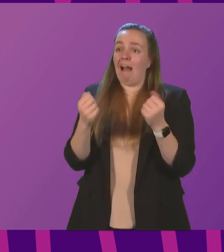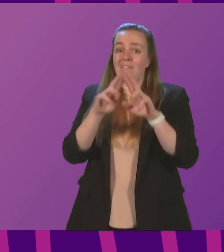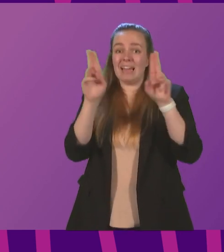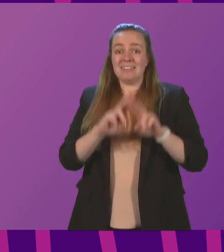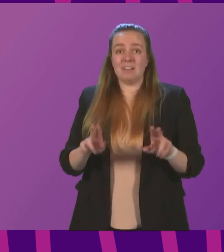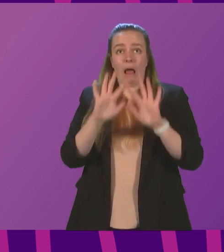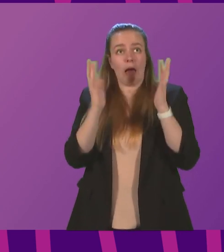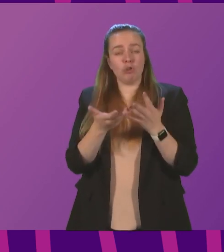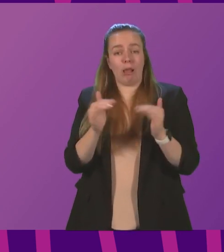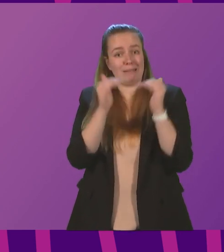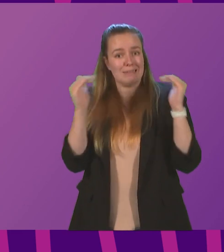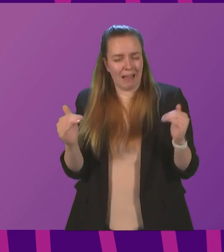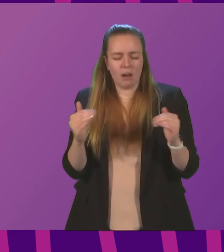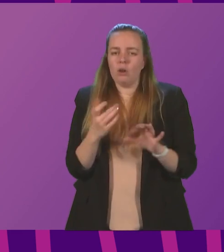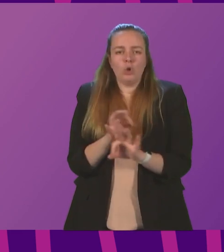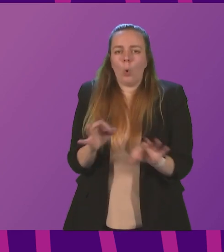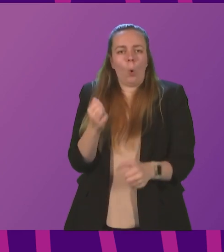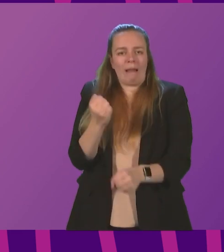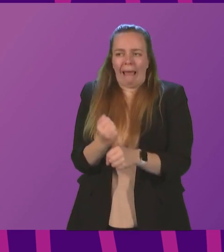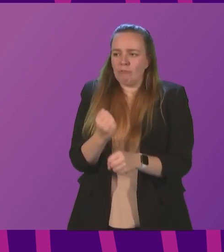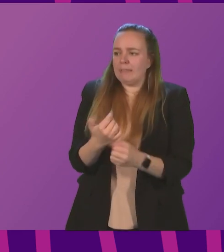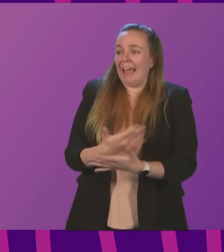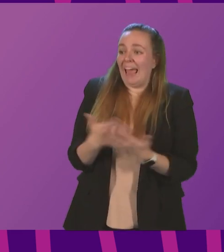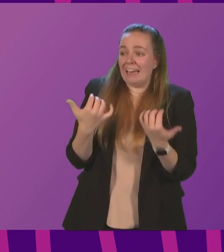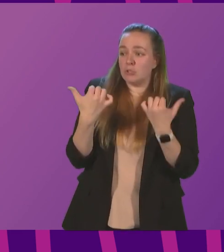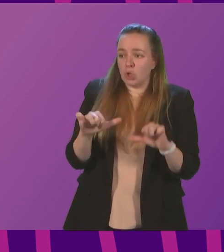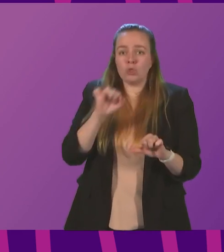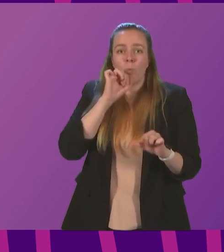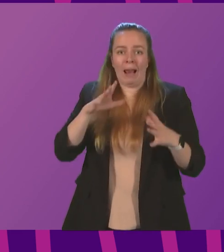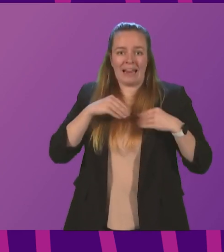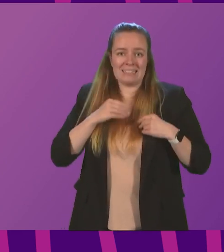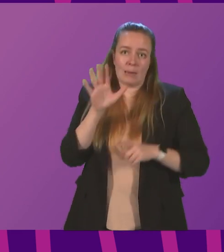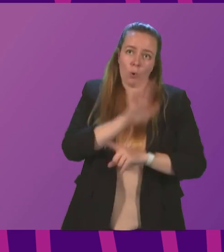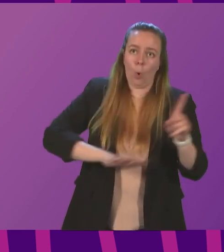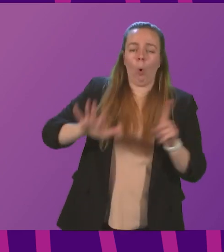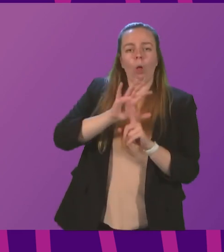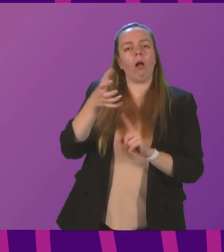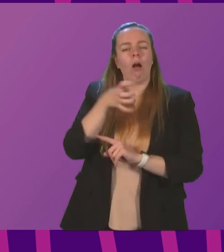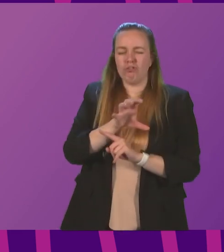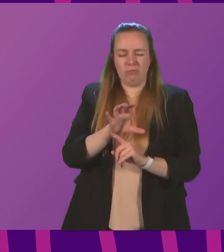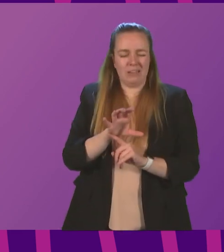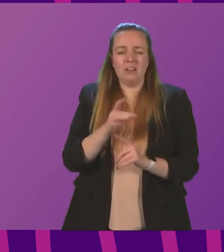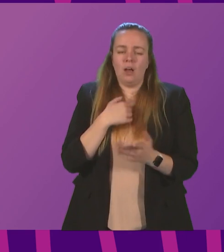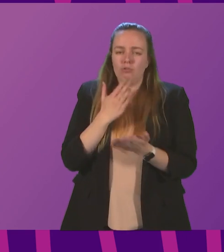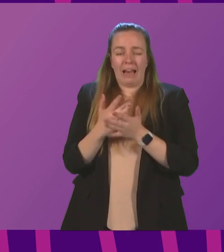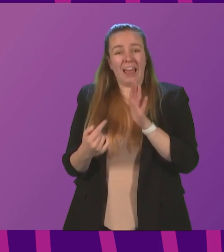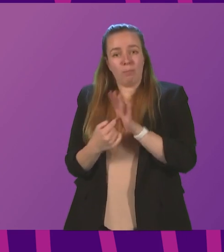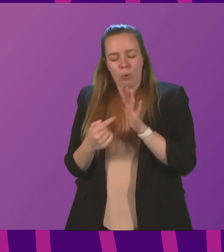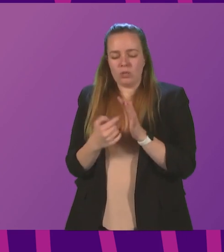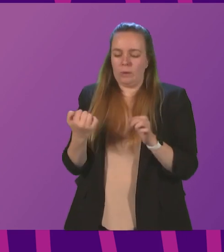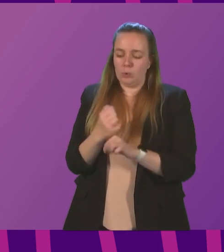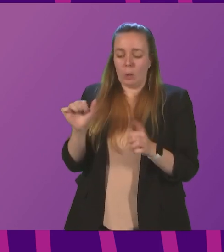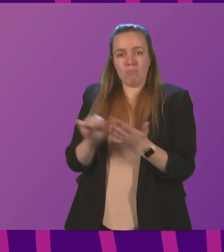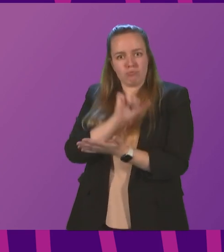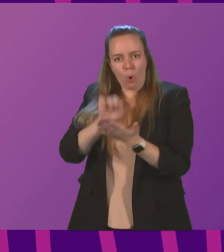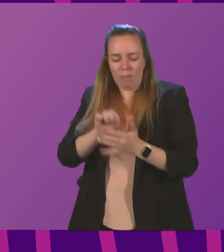there will be no guarantee that any solution will be accepted in all other countries. So, it is really important that we do this in the proper way,